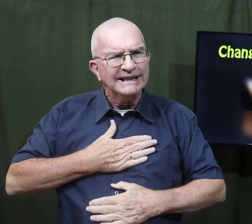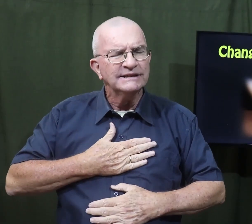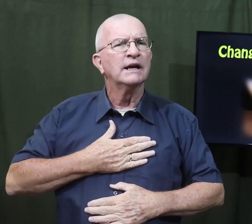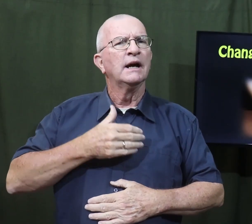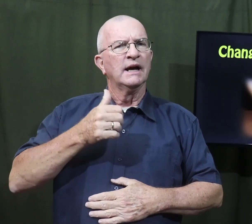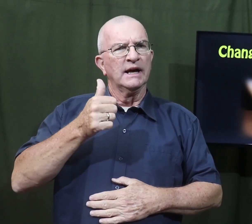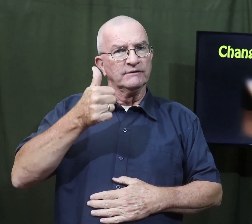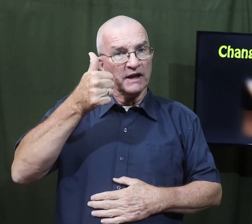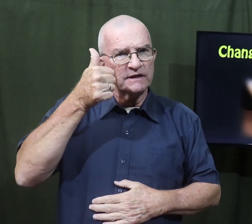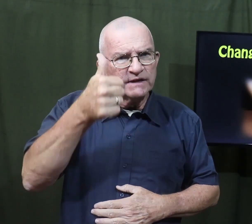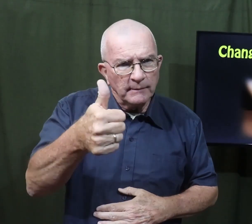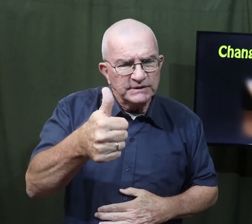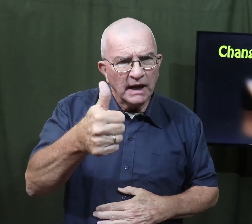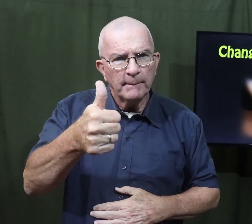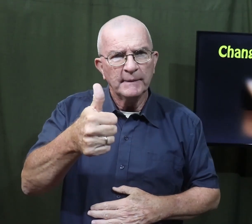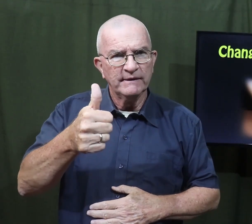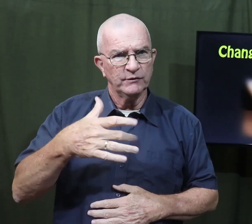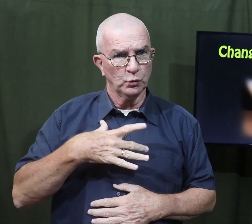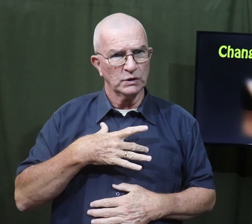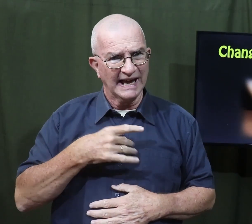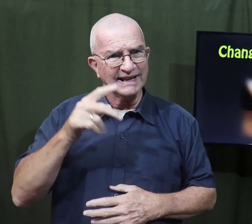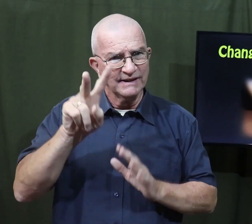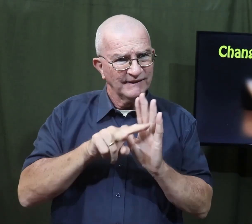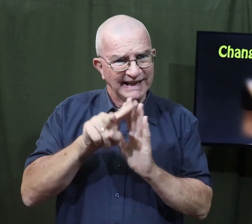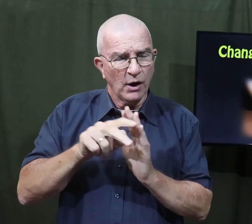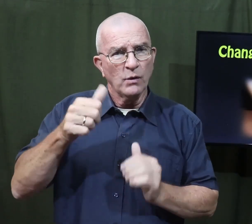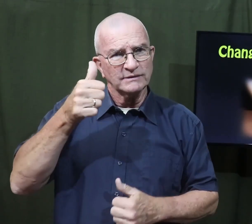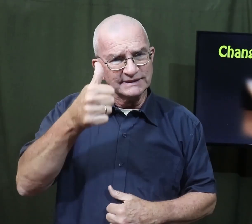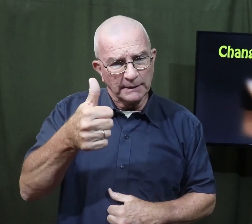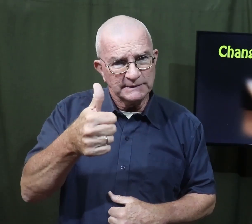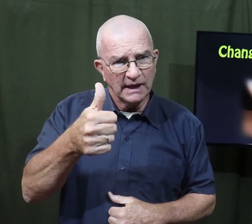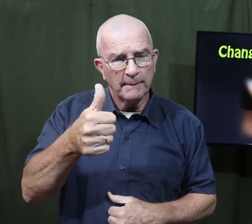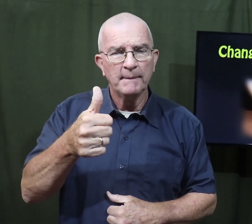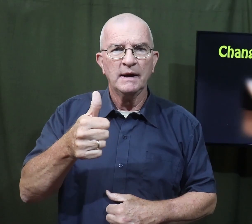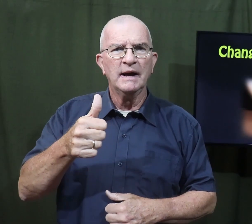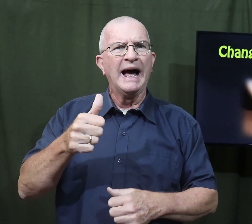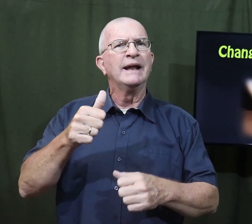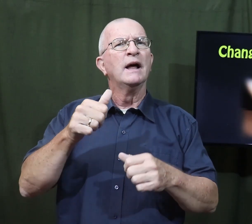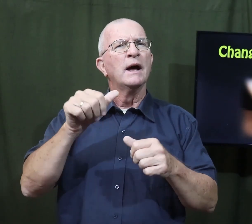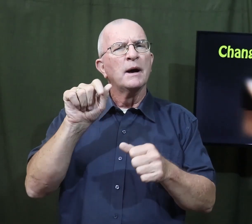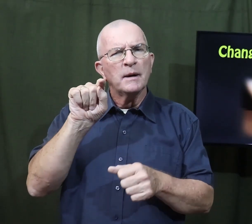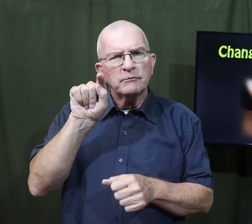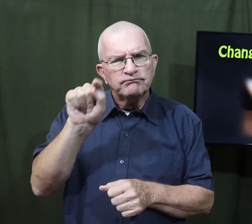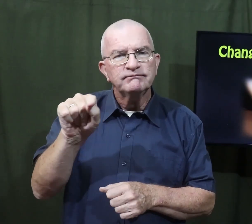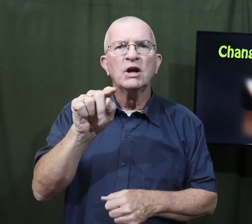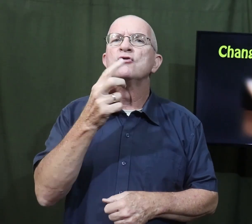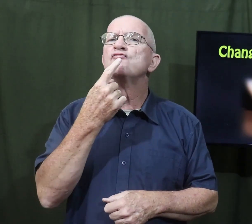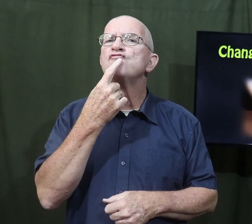please give us a thumbs up if you like this video press the thumbs up and also the red